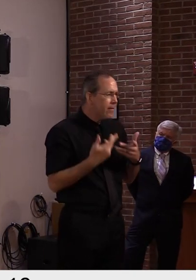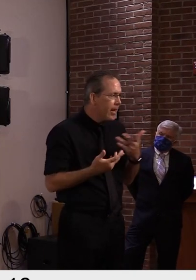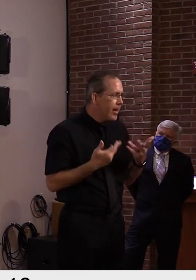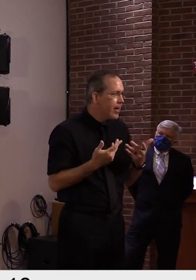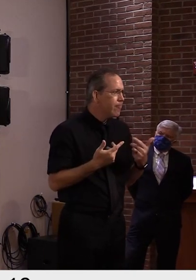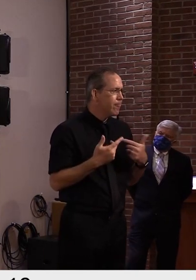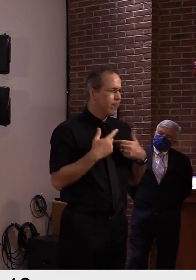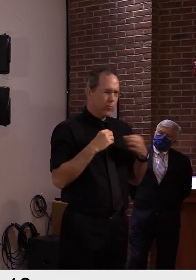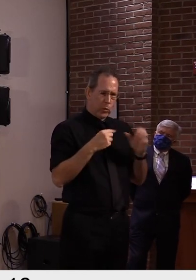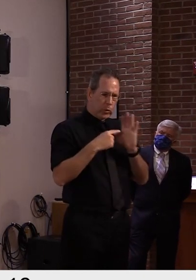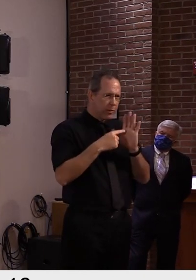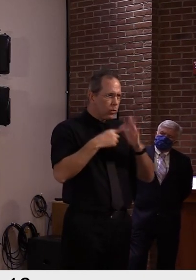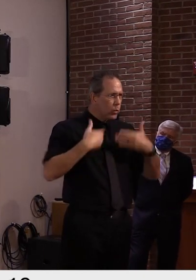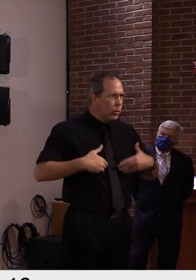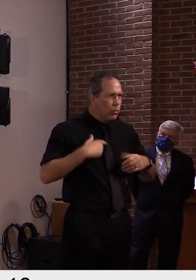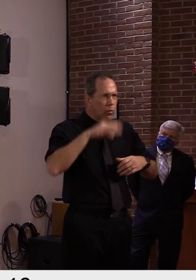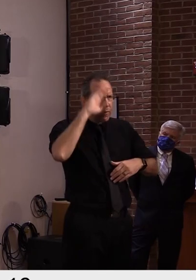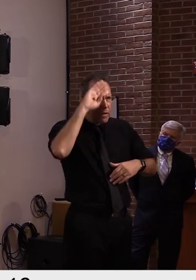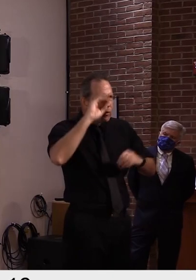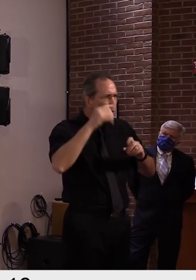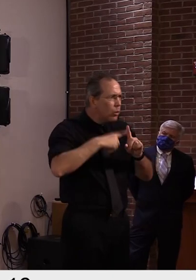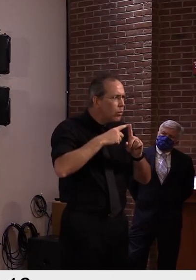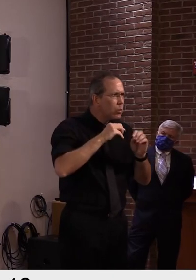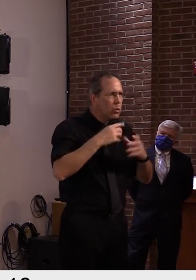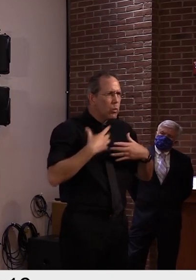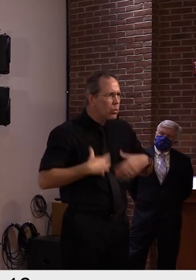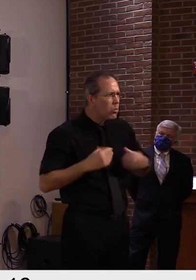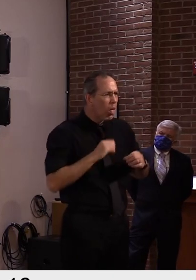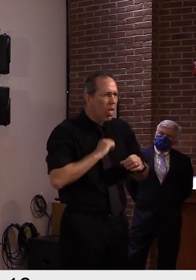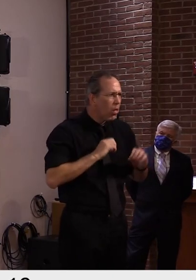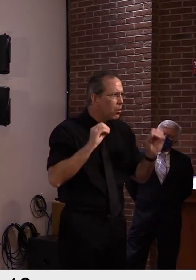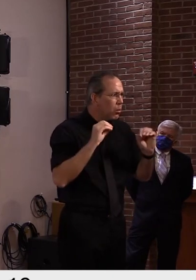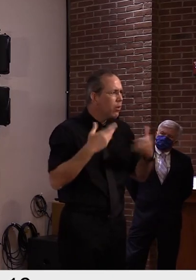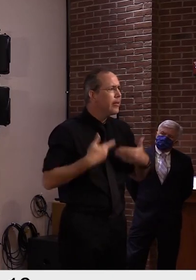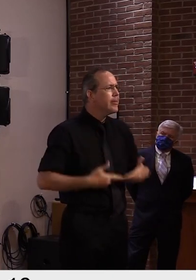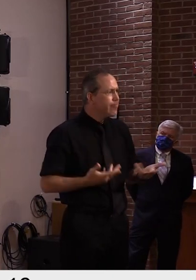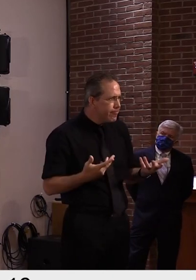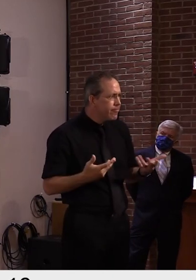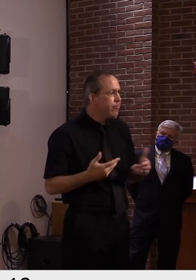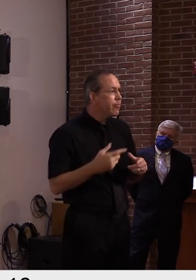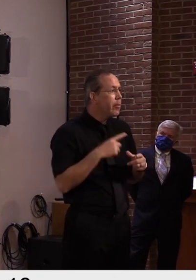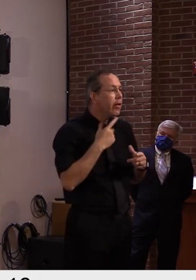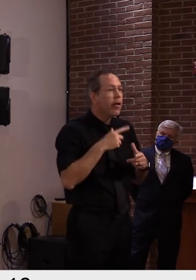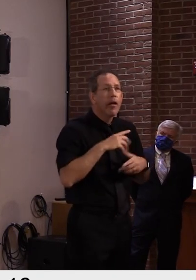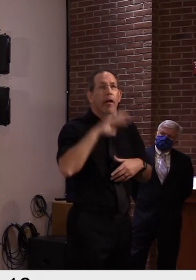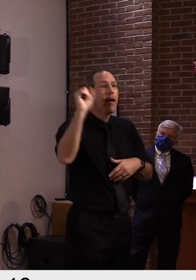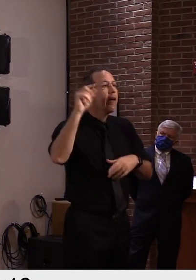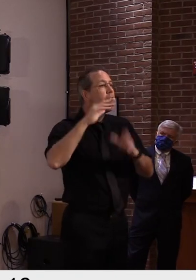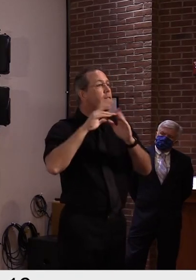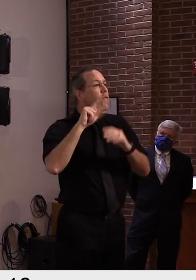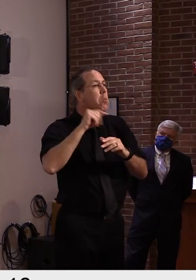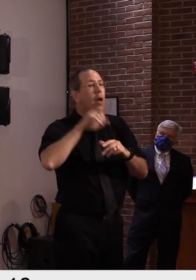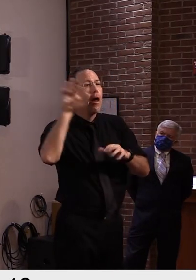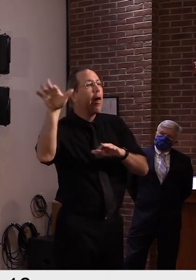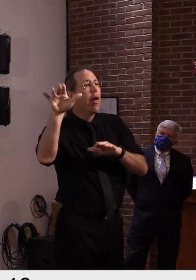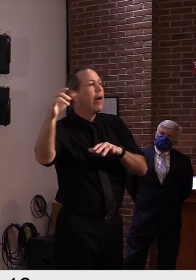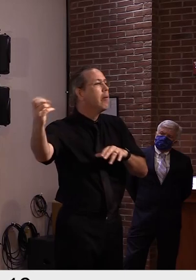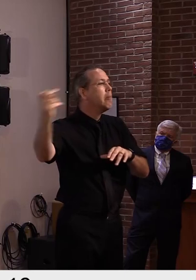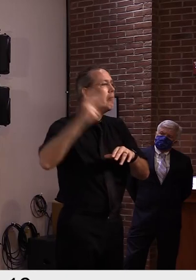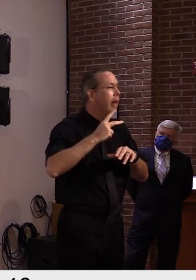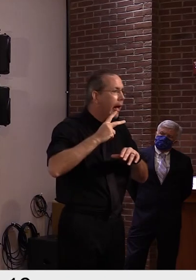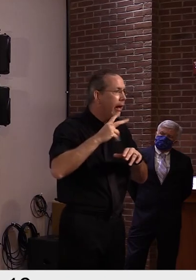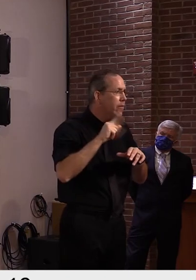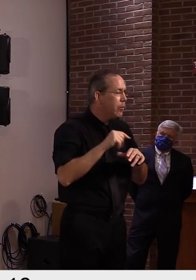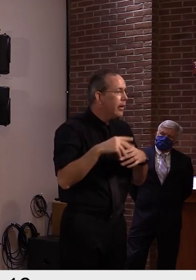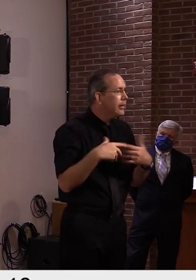travel arrangements and are looking to, uh, exit quarantine earlier with a test, whether they be people who are a